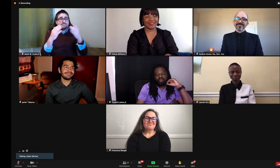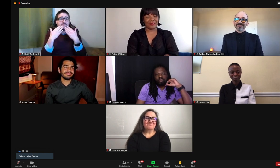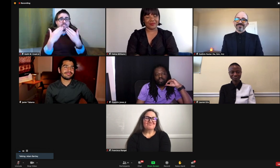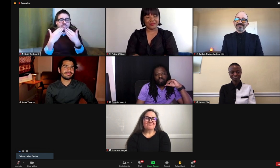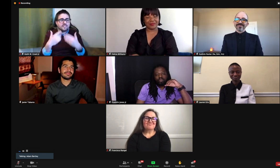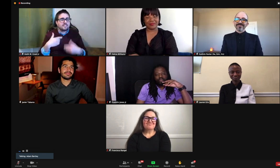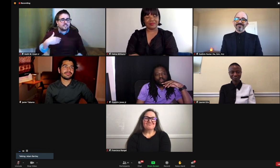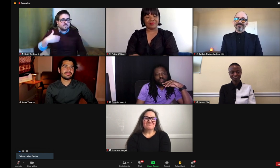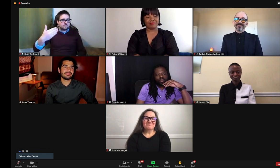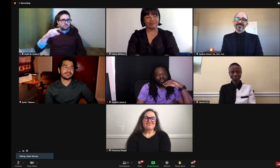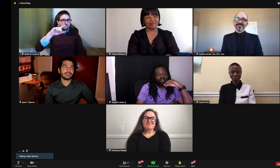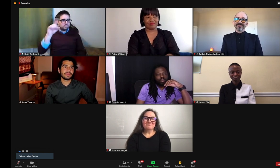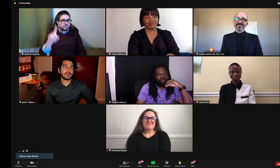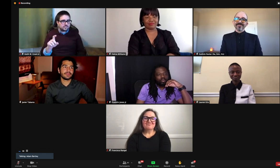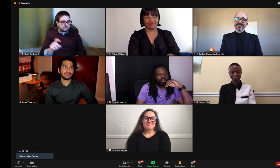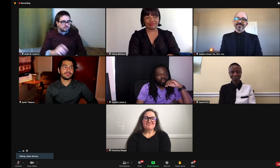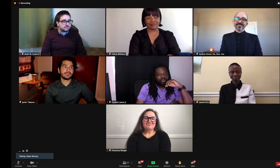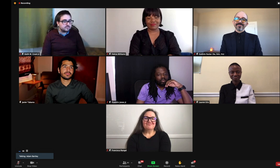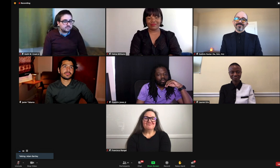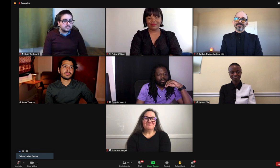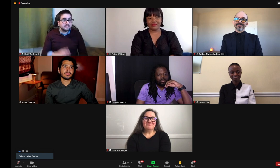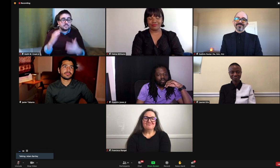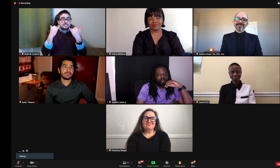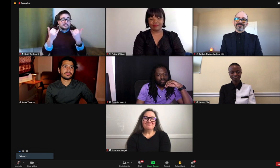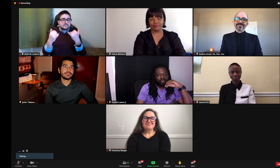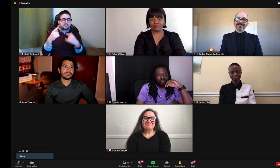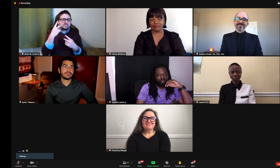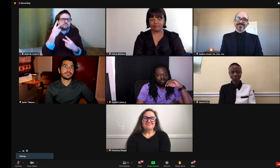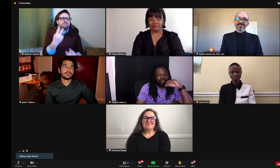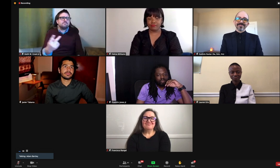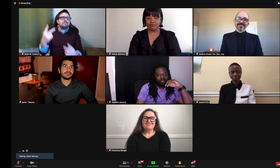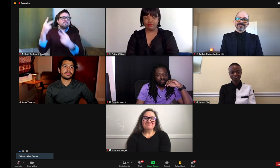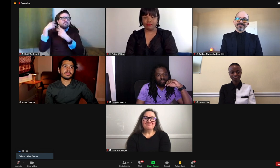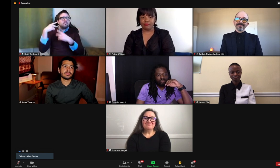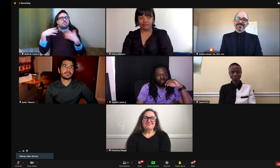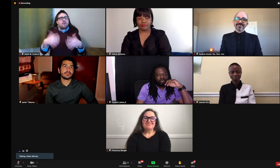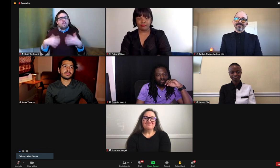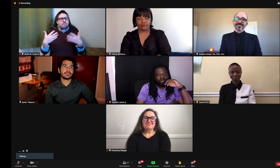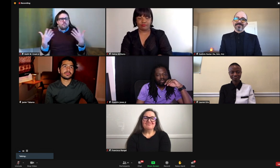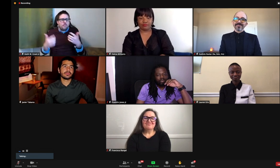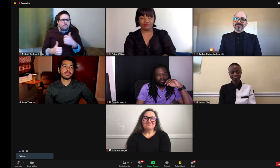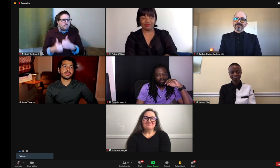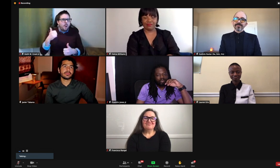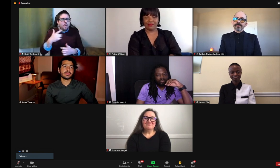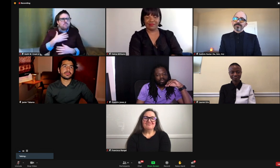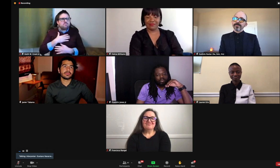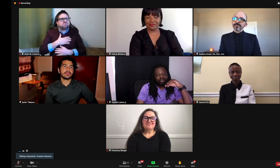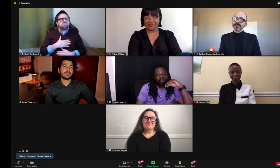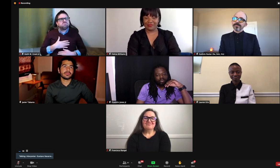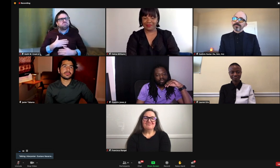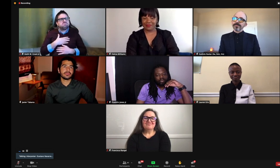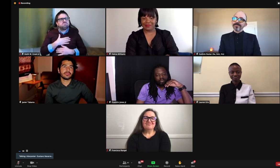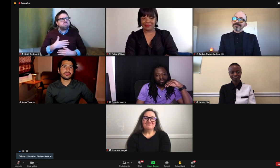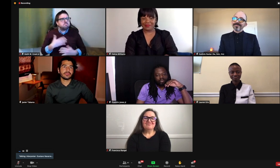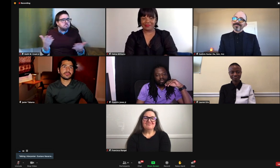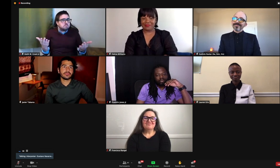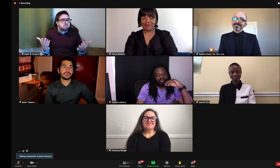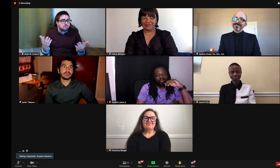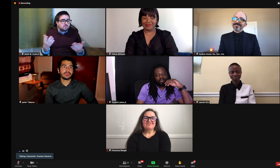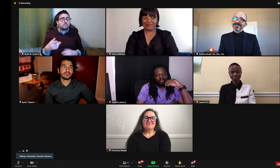about going about that process from this. Great. Thank you so much. I do have another question.